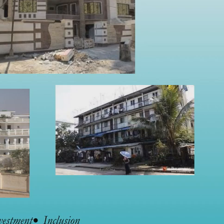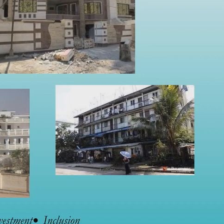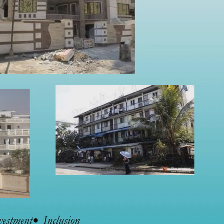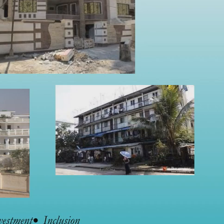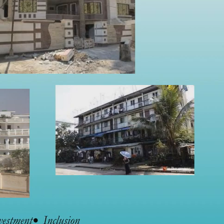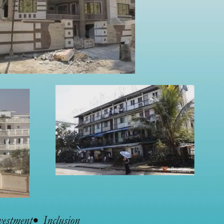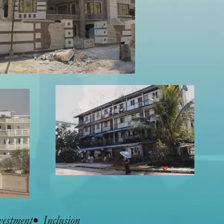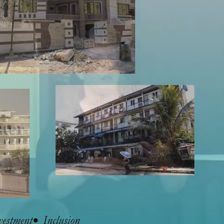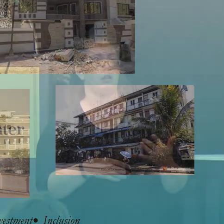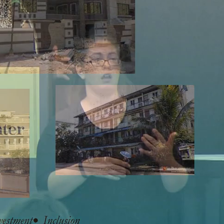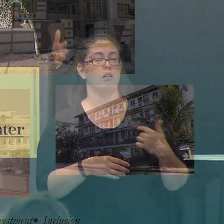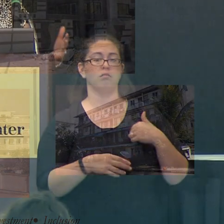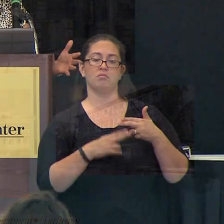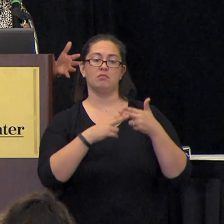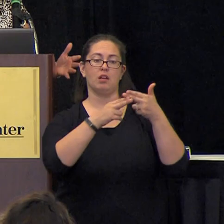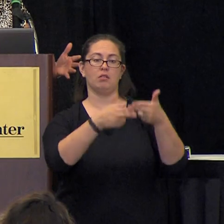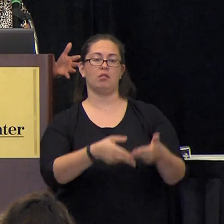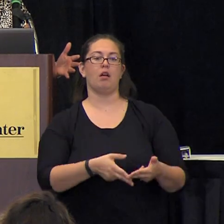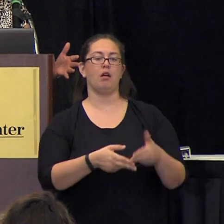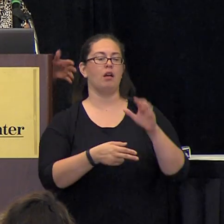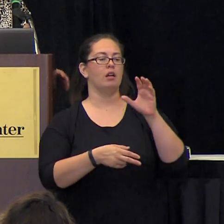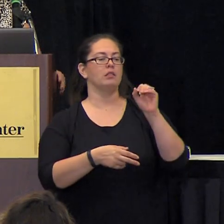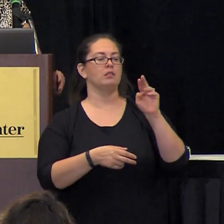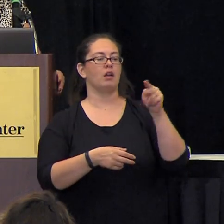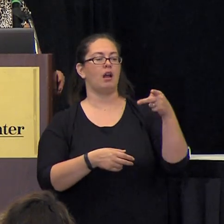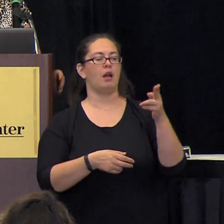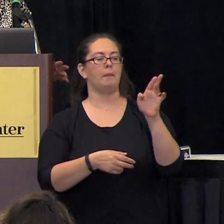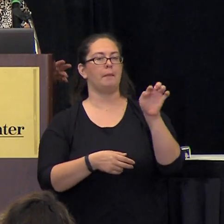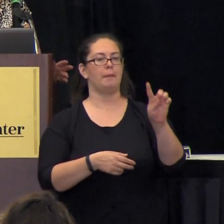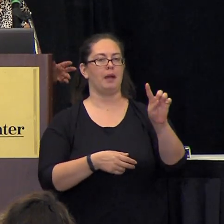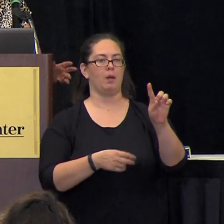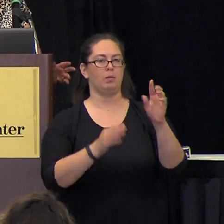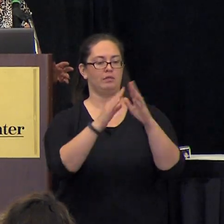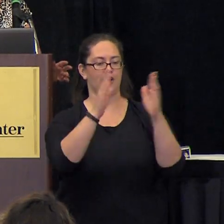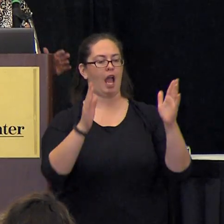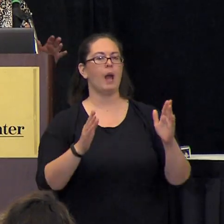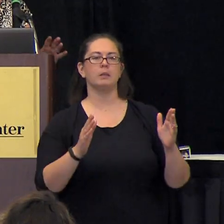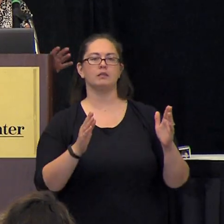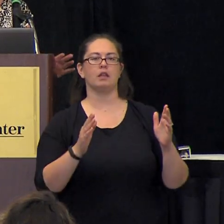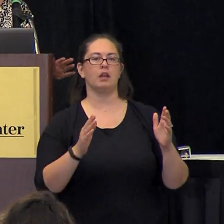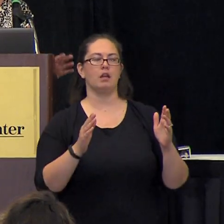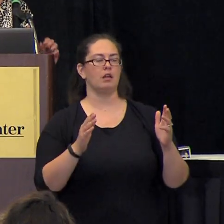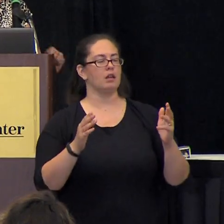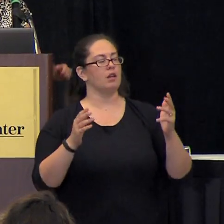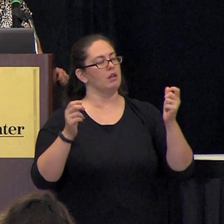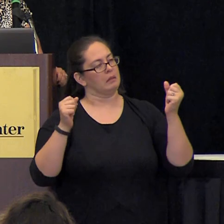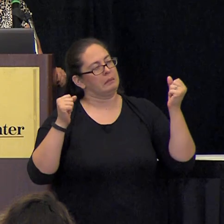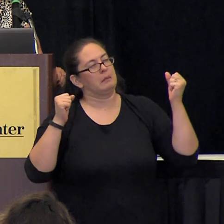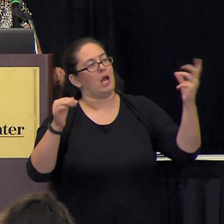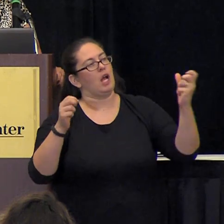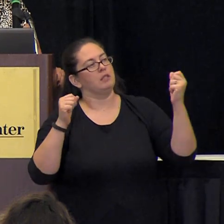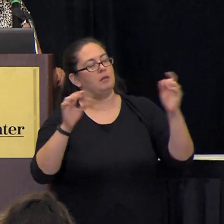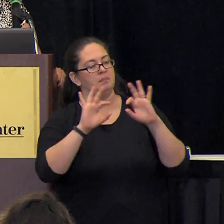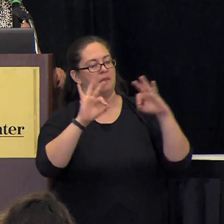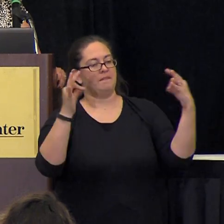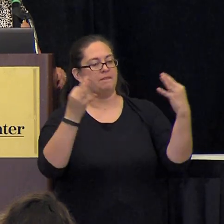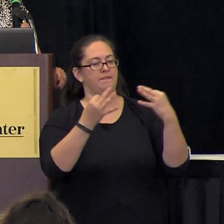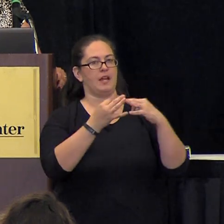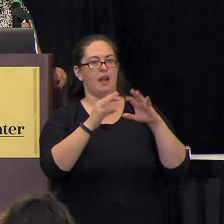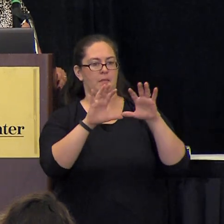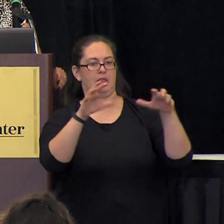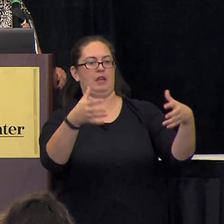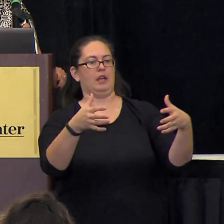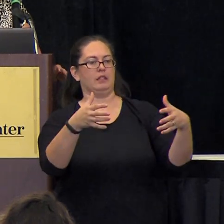is what i would call compound housing it's housing that would house multiple family members and